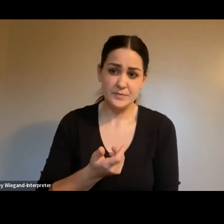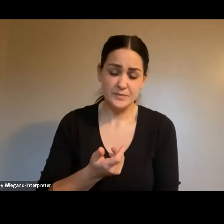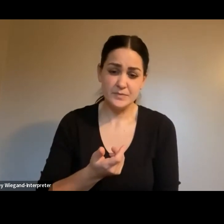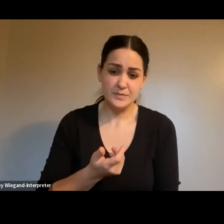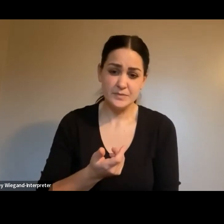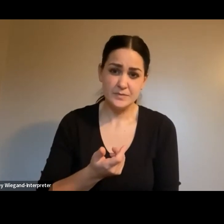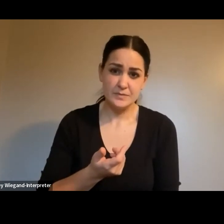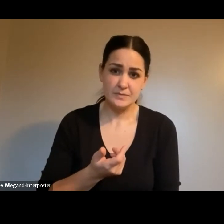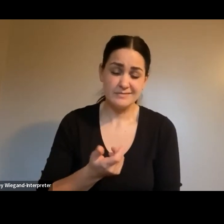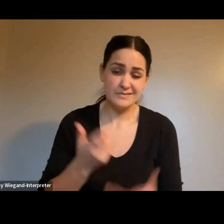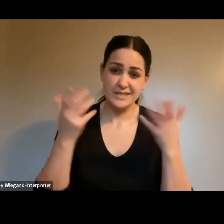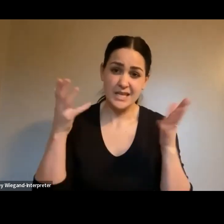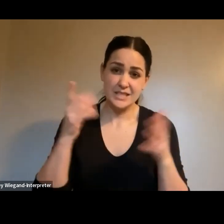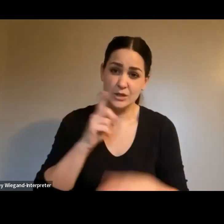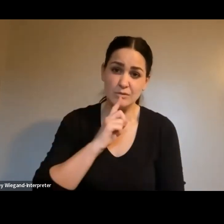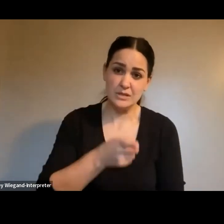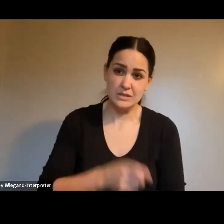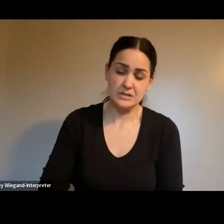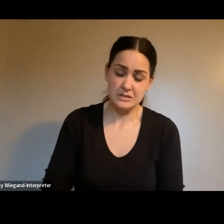that's about it, really. Um,